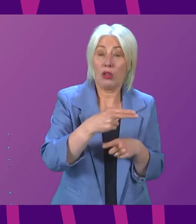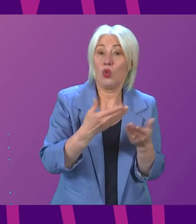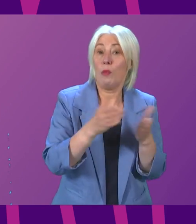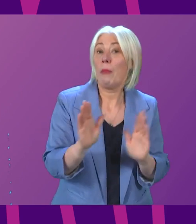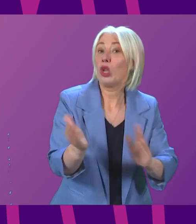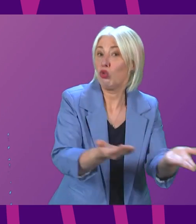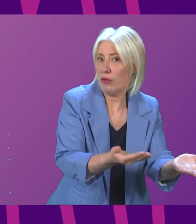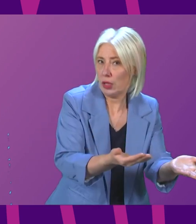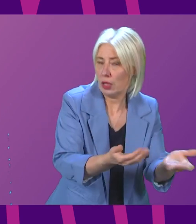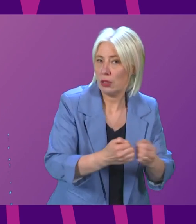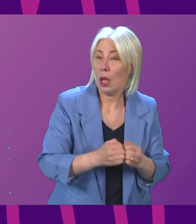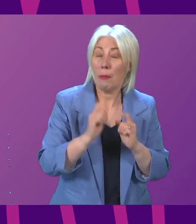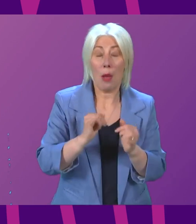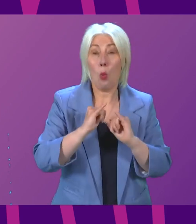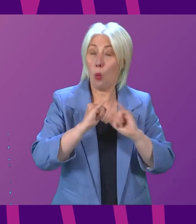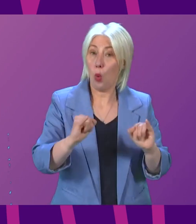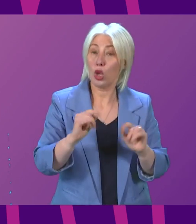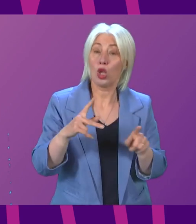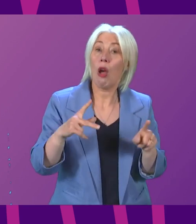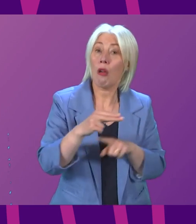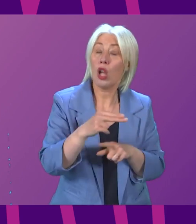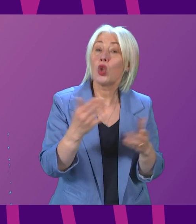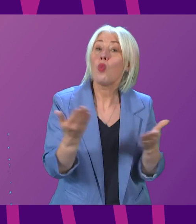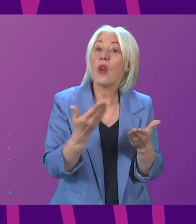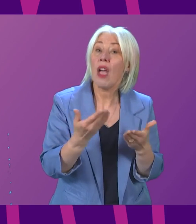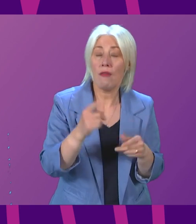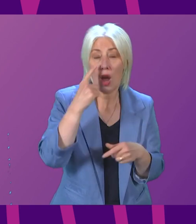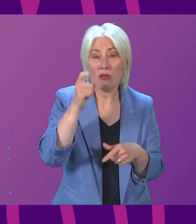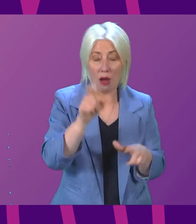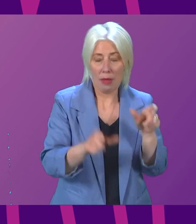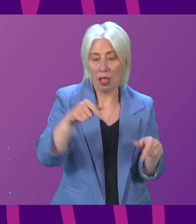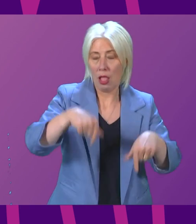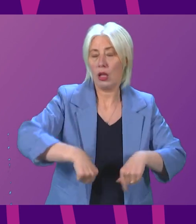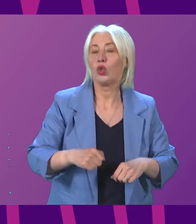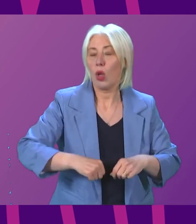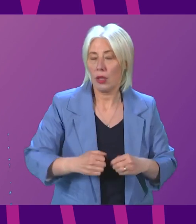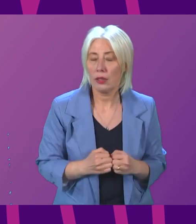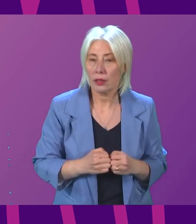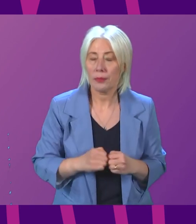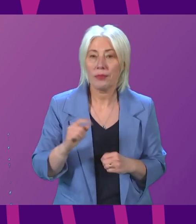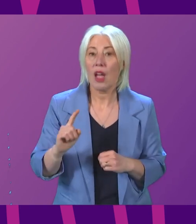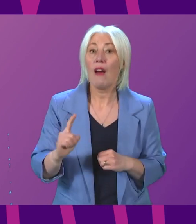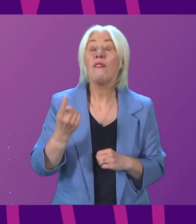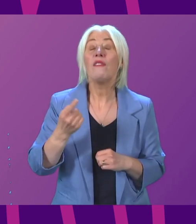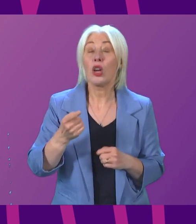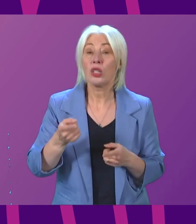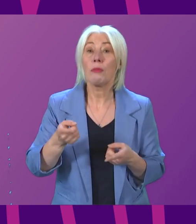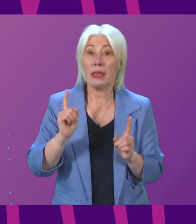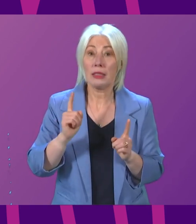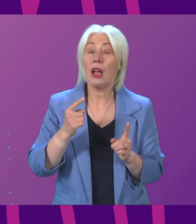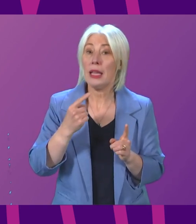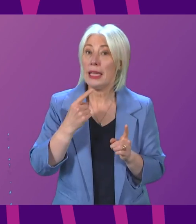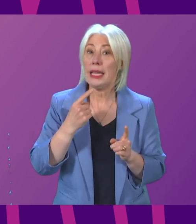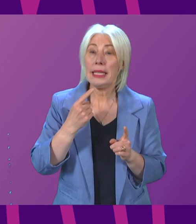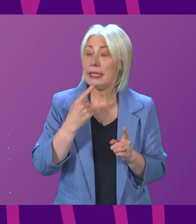And the most damaging cuts are going to be on Scotland's young people. The First Minister used to grandstand and she